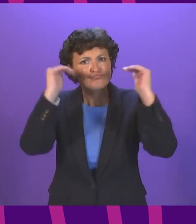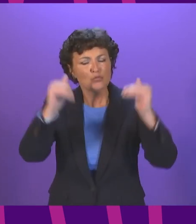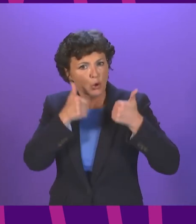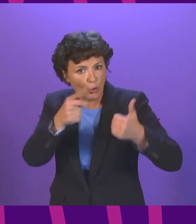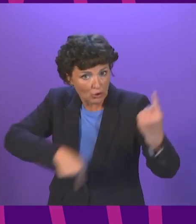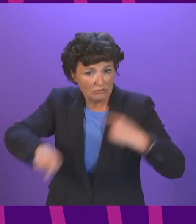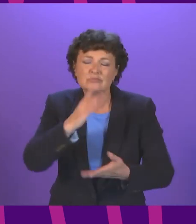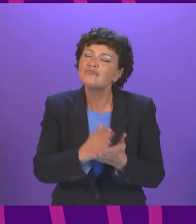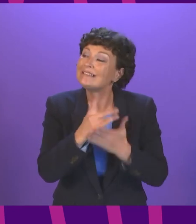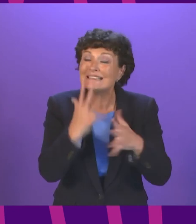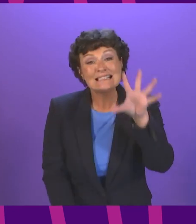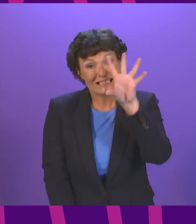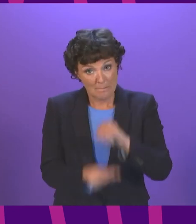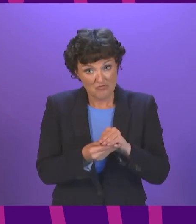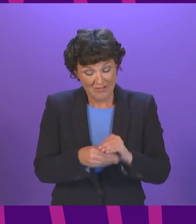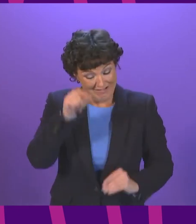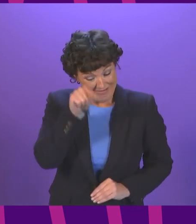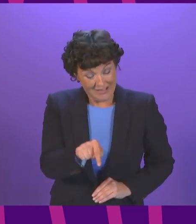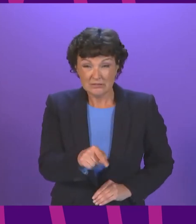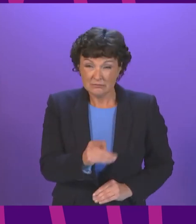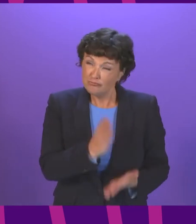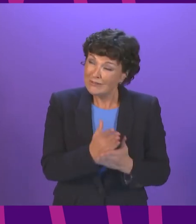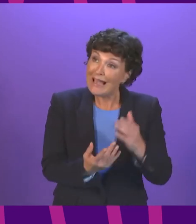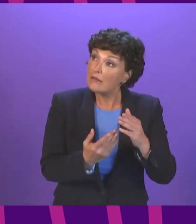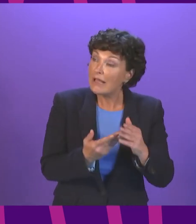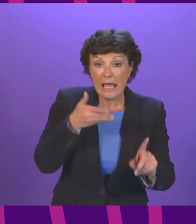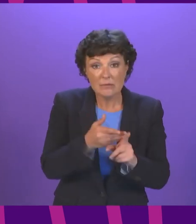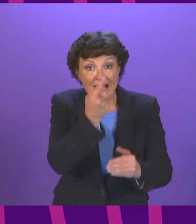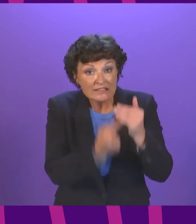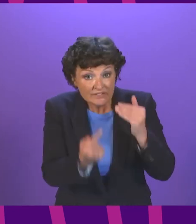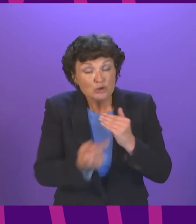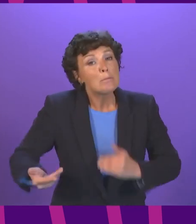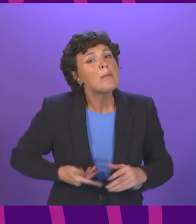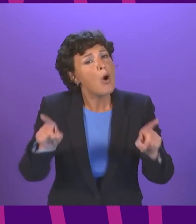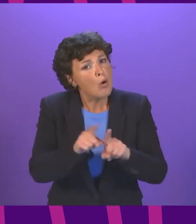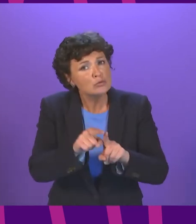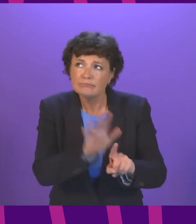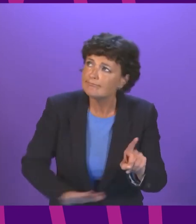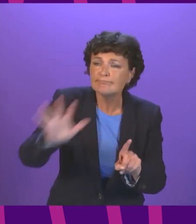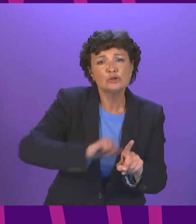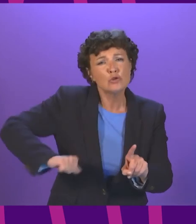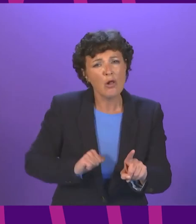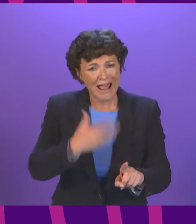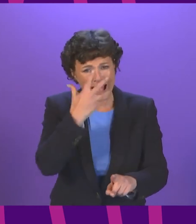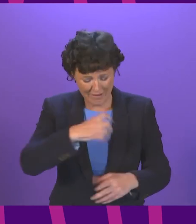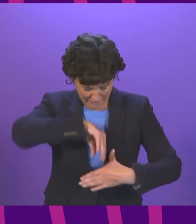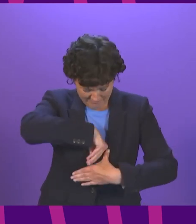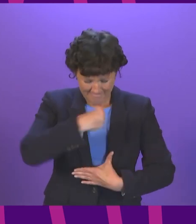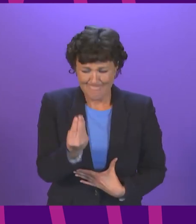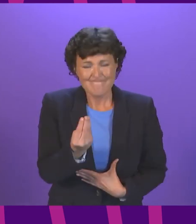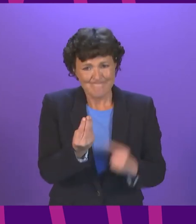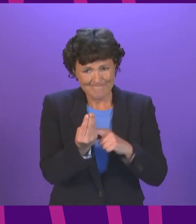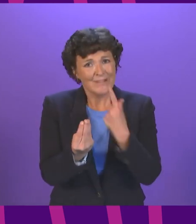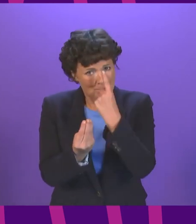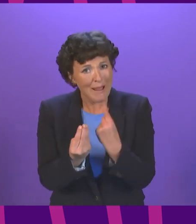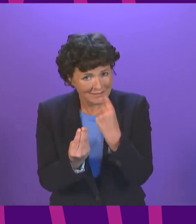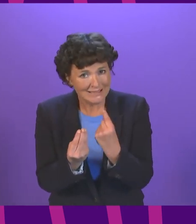summary today's programme aims to ensure that individuals and businesses and the country as a whole are equipped to meet the challenge of the net-zero transition